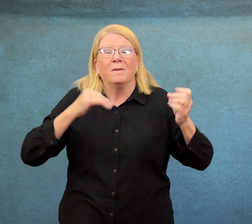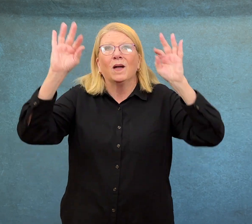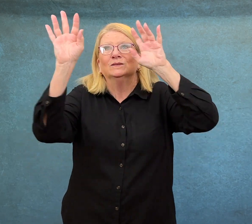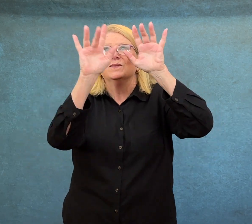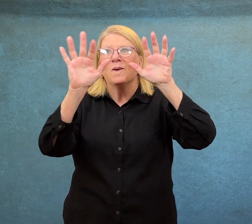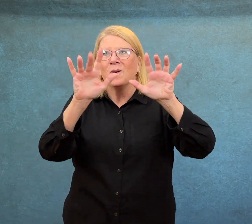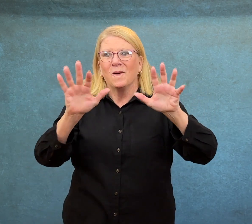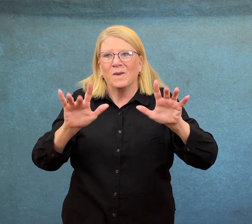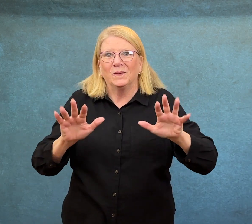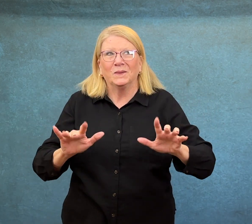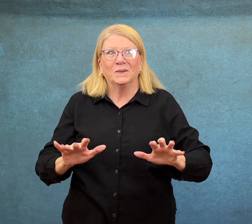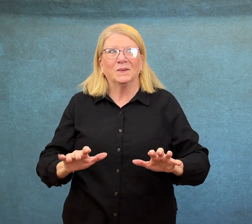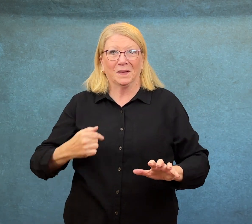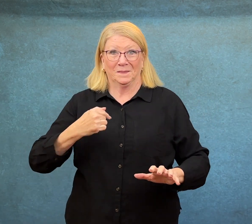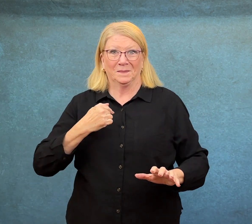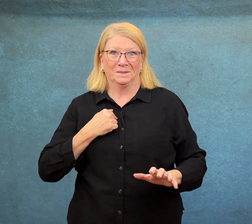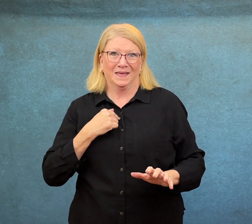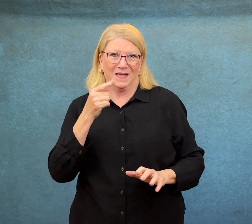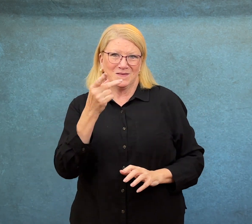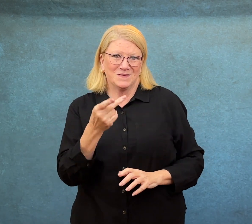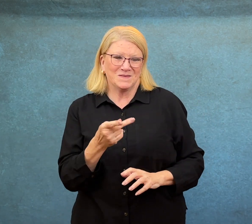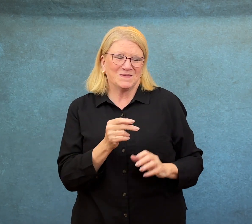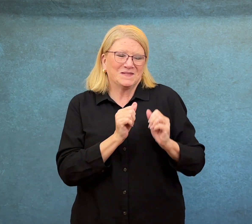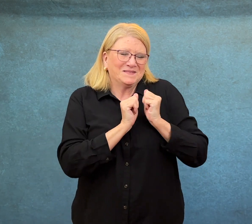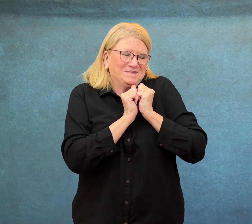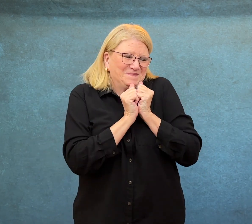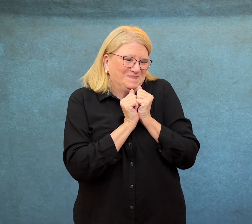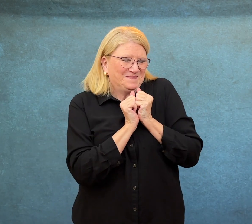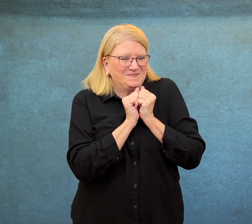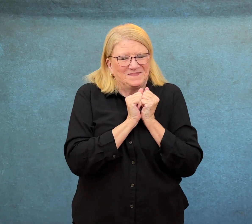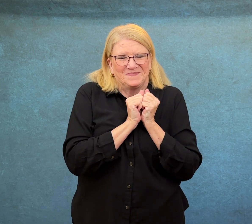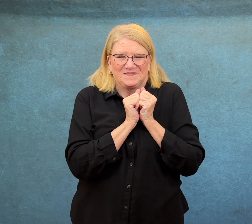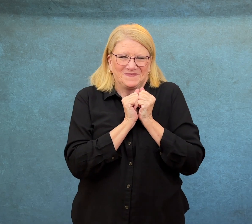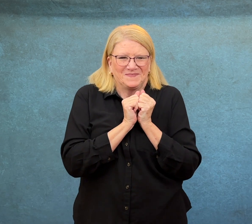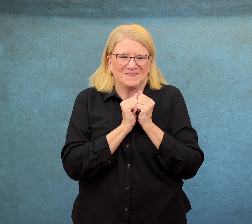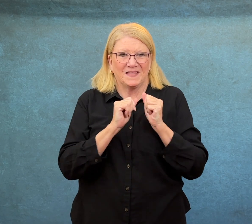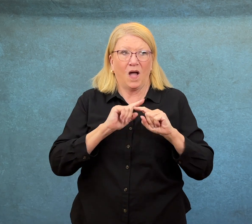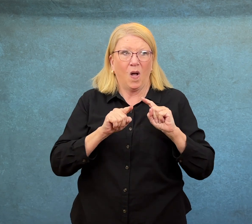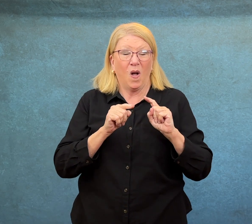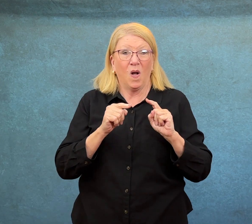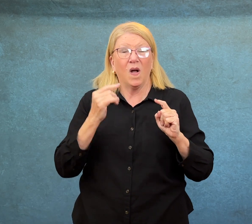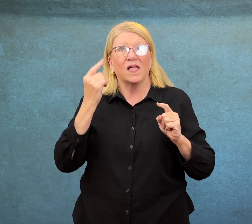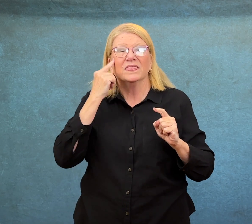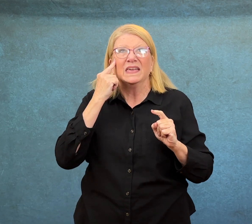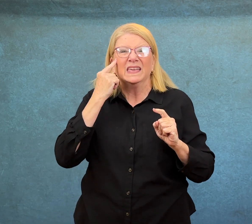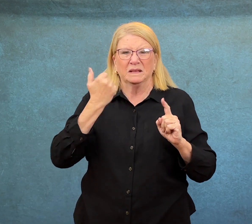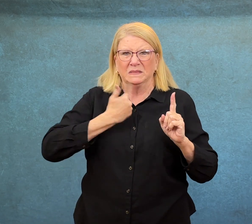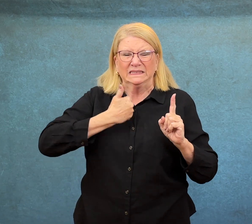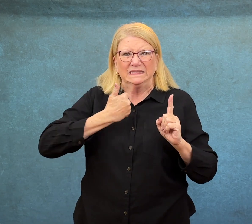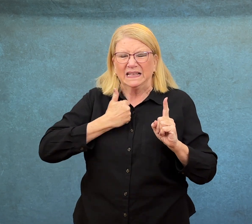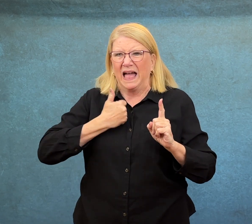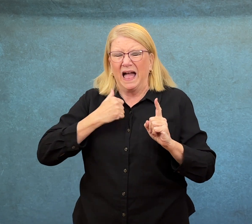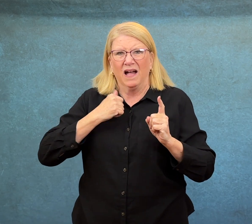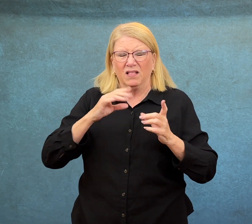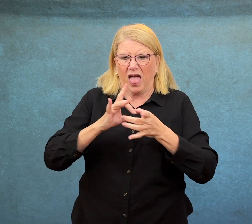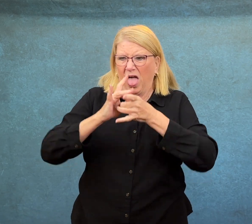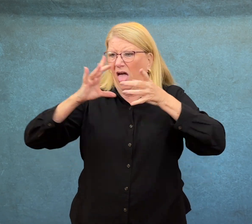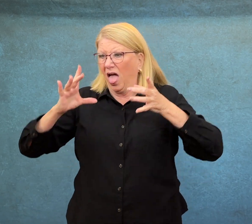snuggle up with you inside a snowstorm. But I always wind up in a perilous parade upon a